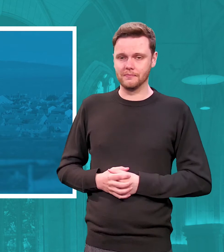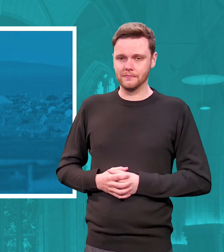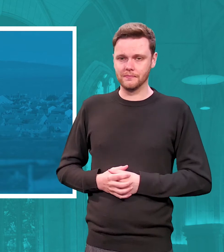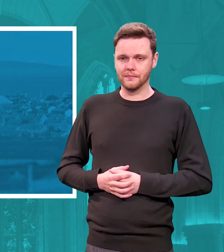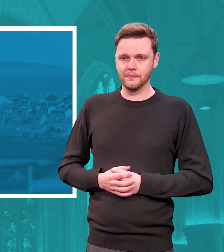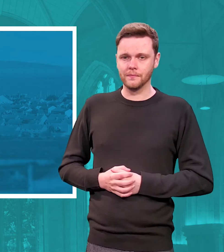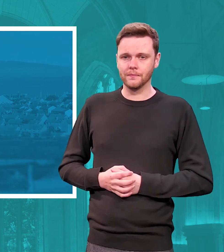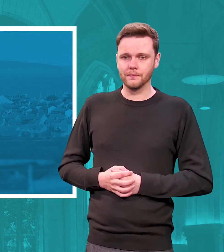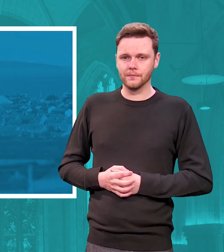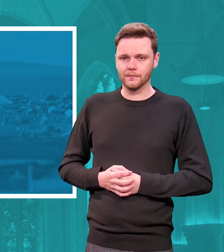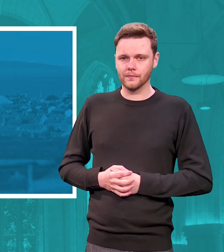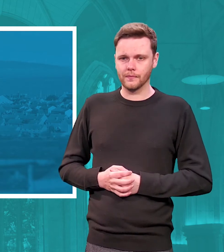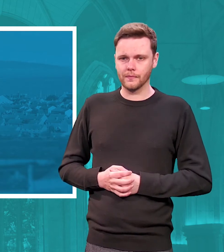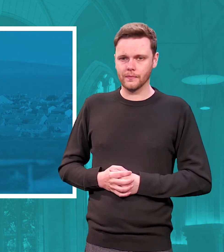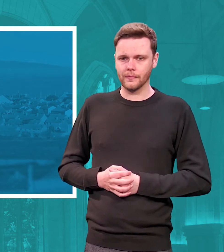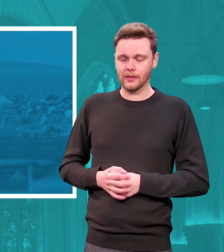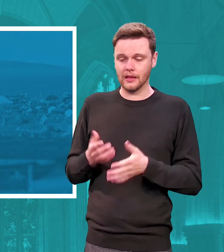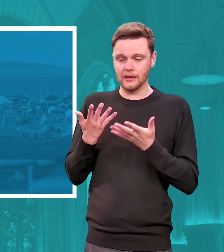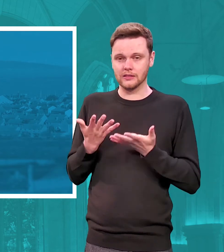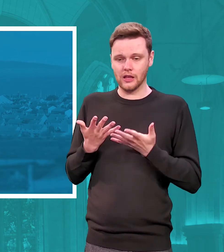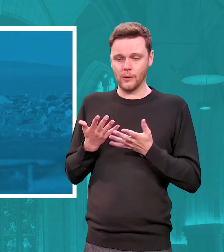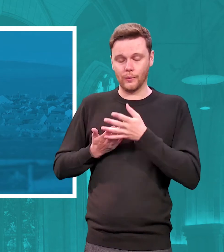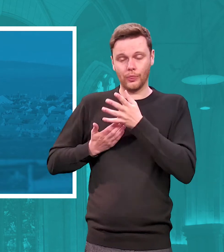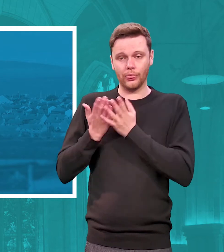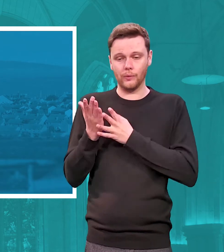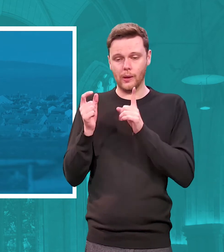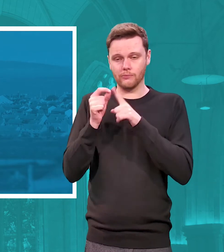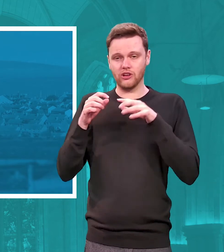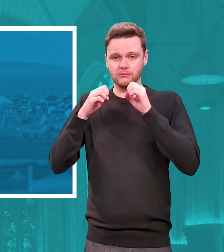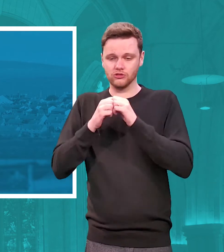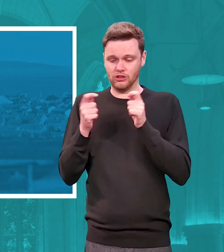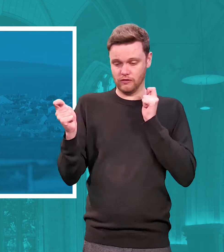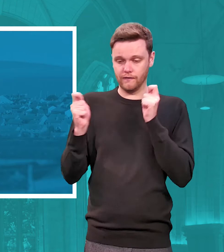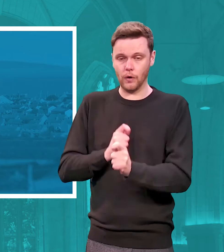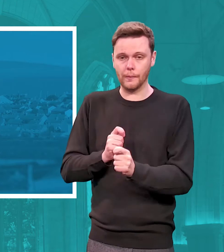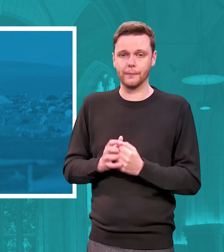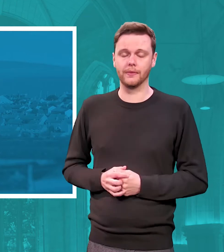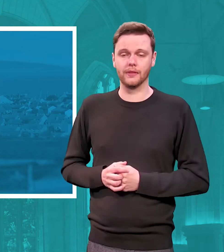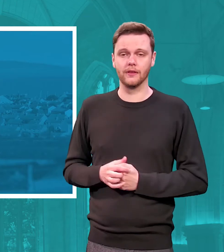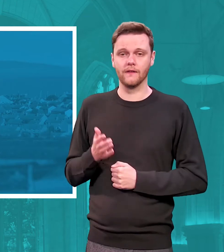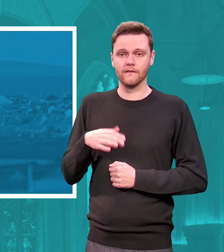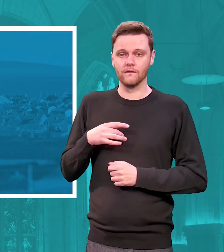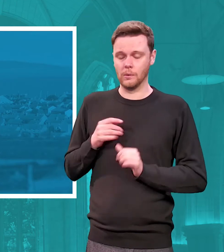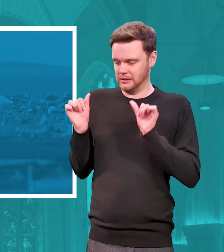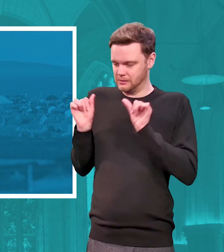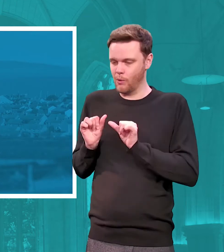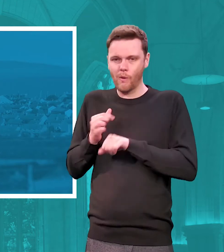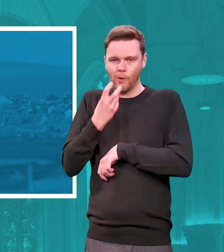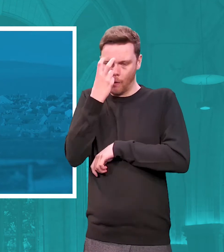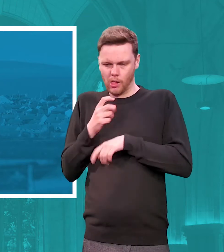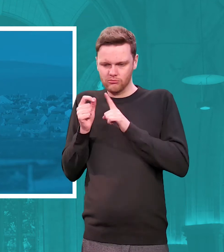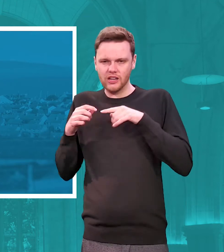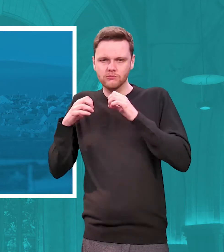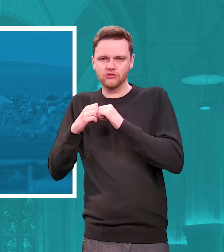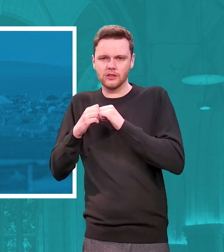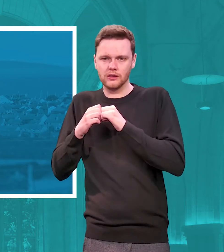we're in the middle of presbytery reform the move from our smaller old presbyteries to a